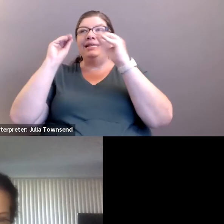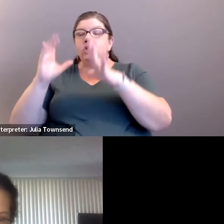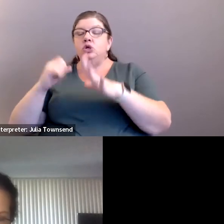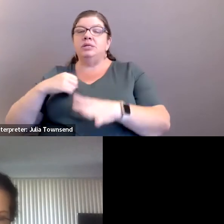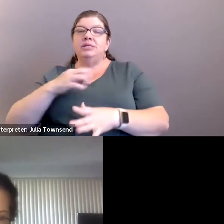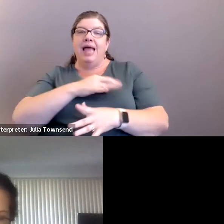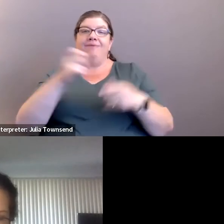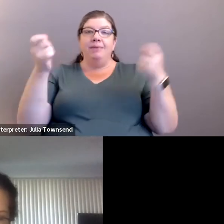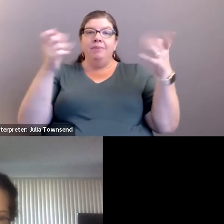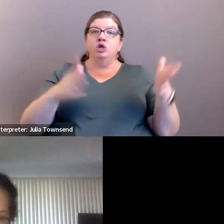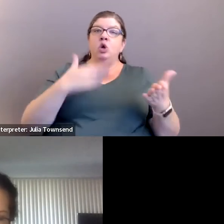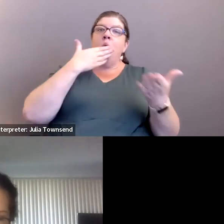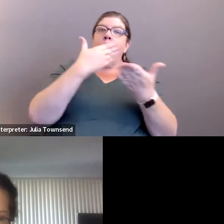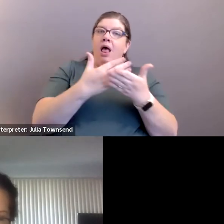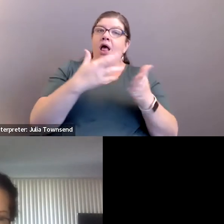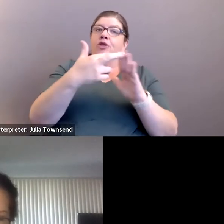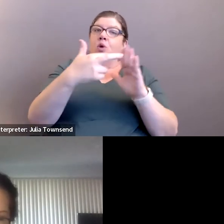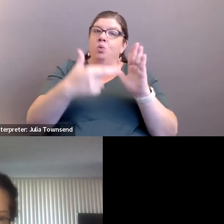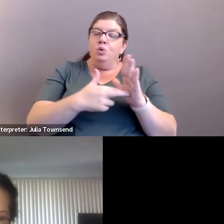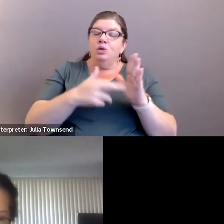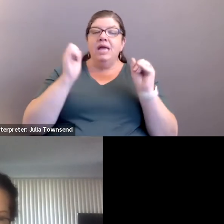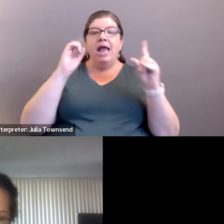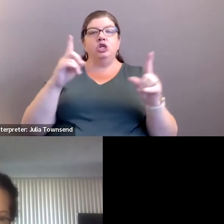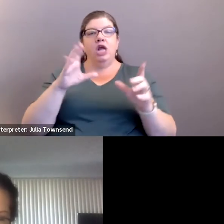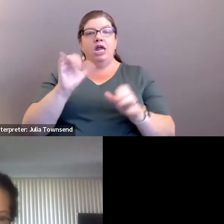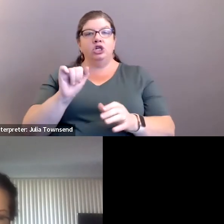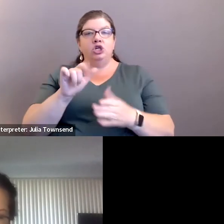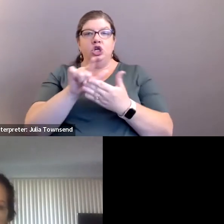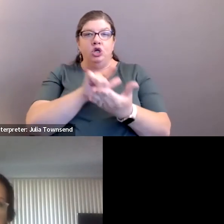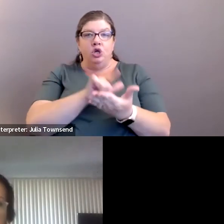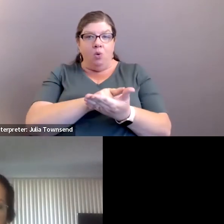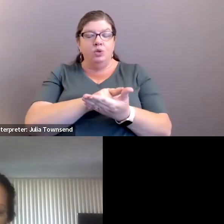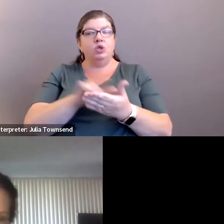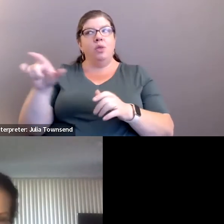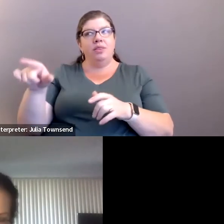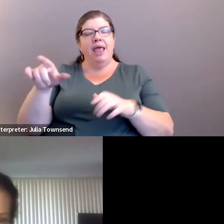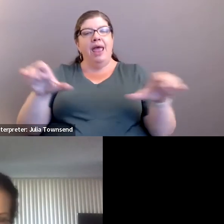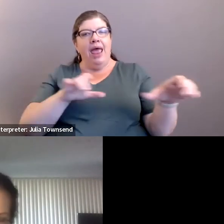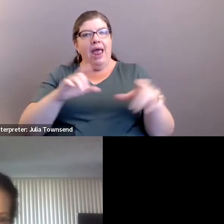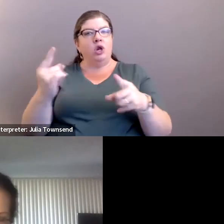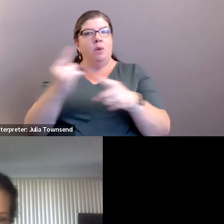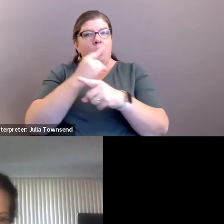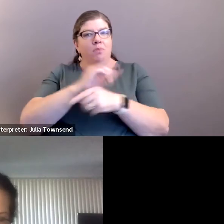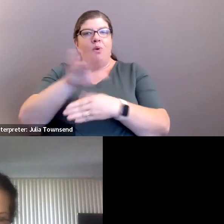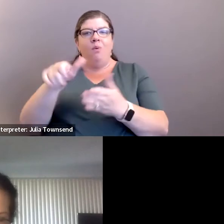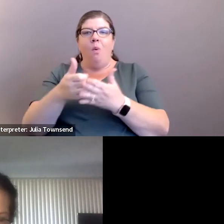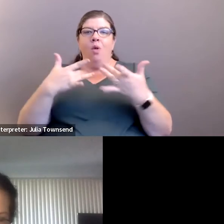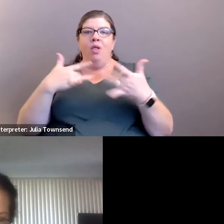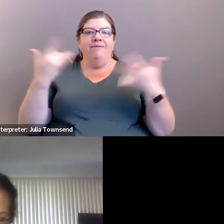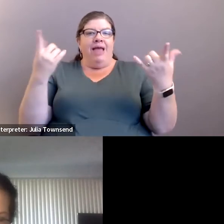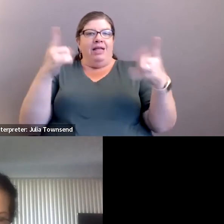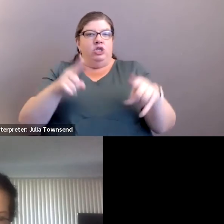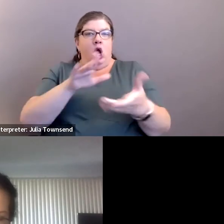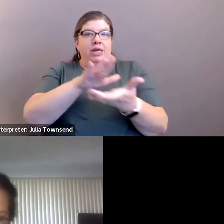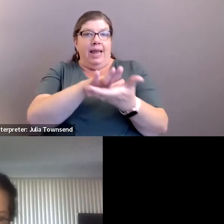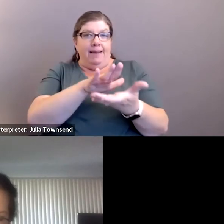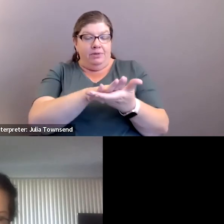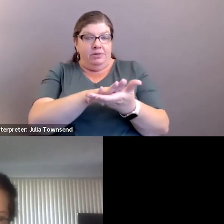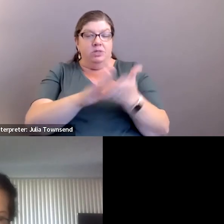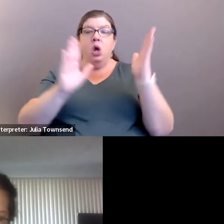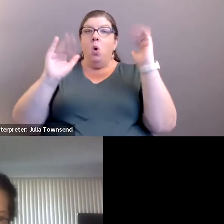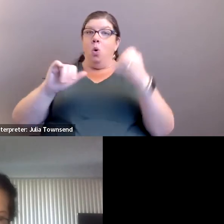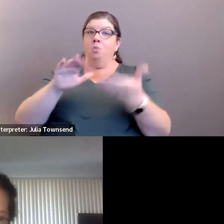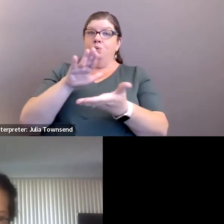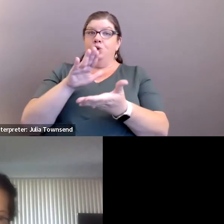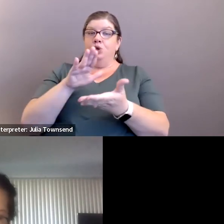in the rules of the education code so they act appropriately for all events on campus. I hope the board